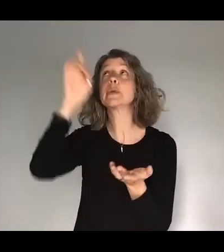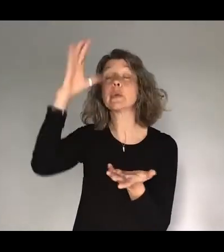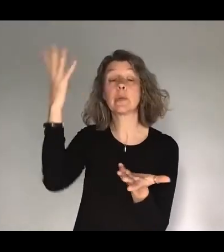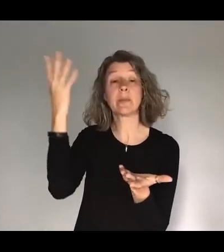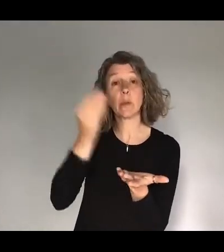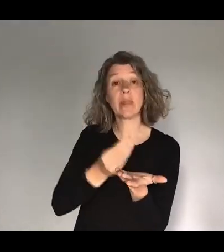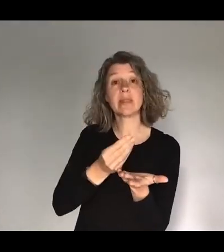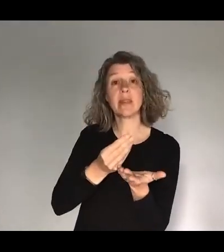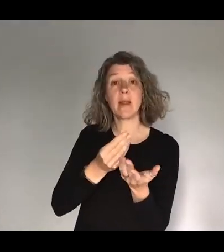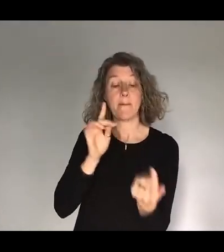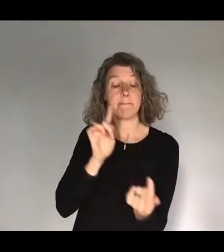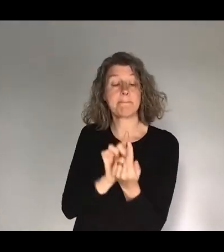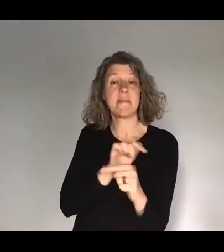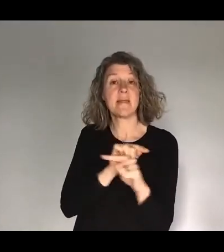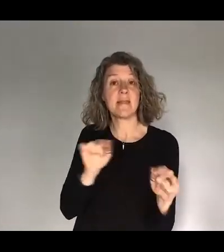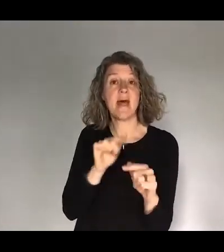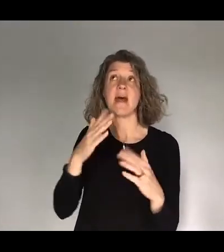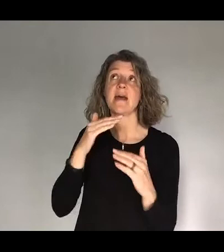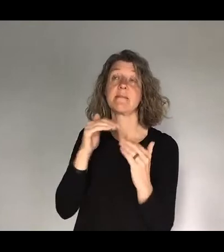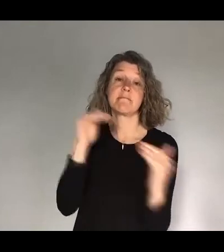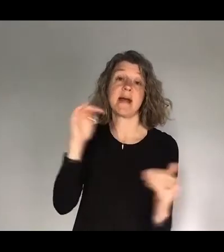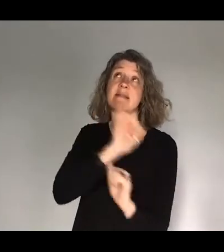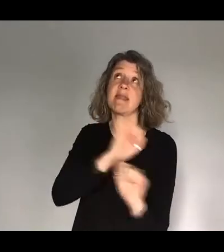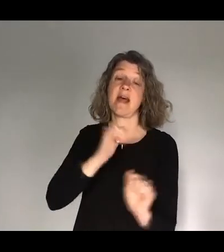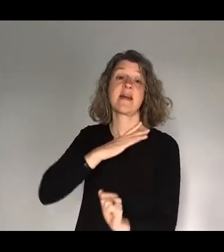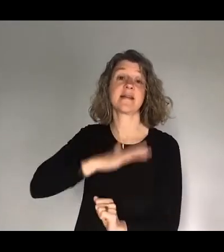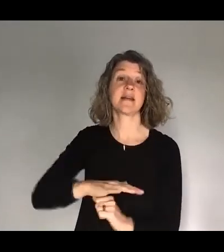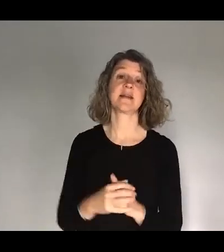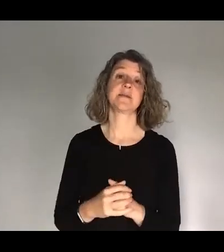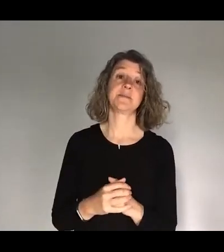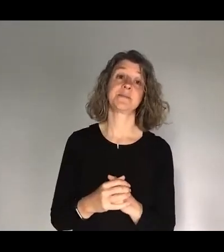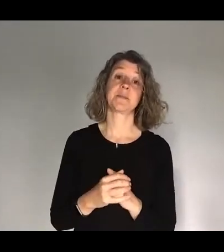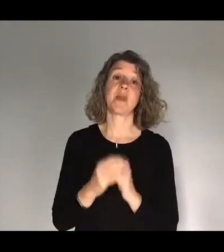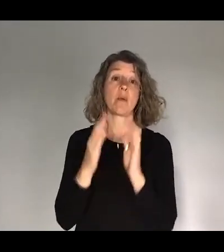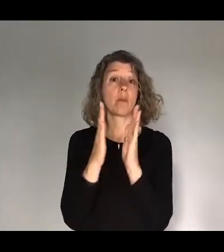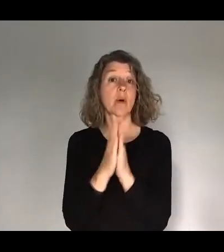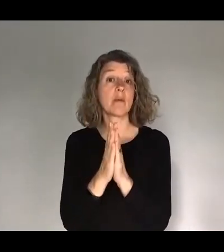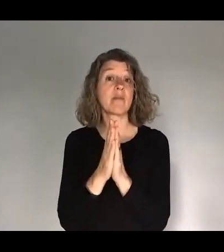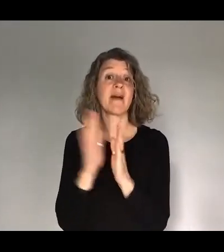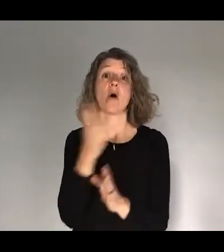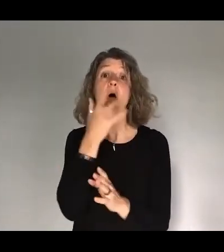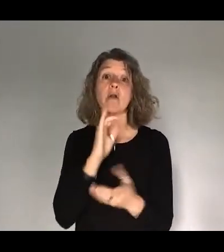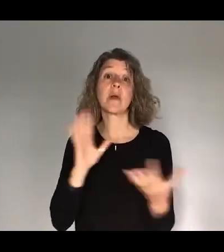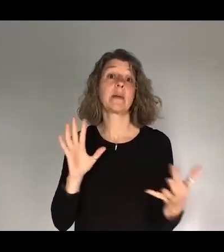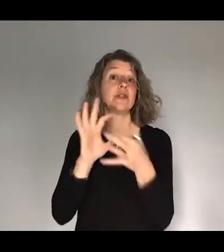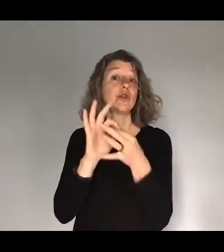meet with all their needs. We pray for all those who have been and will be joining us again for Alpha on Wednesday. Lord, we pray that you would